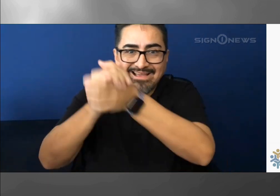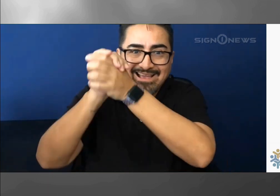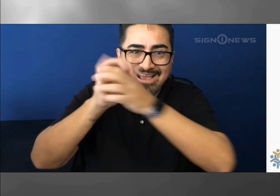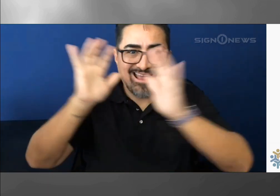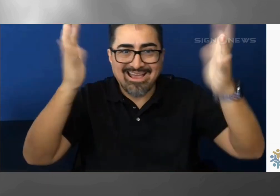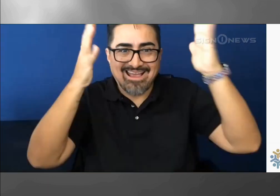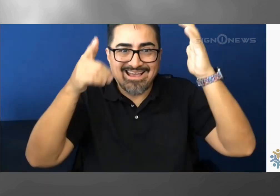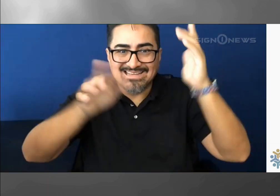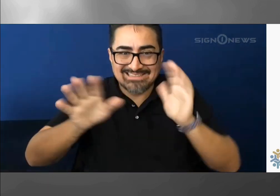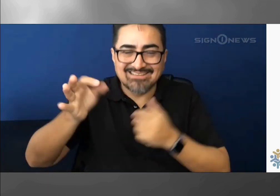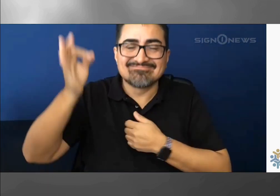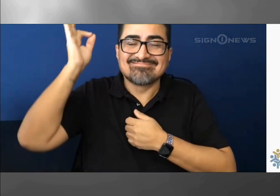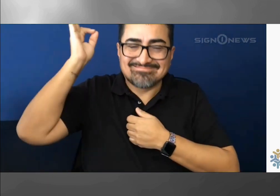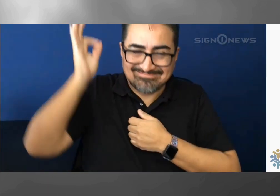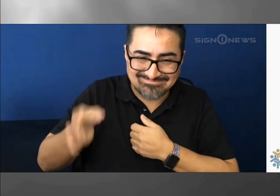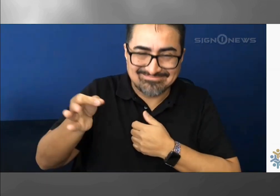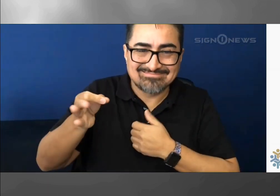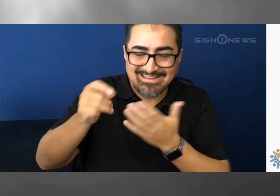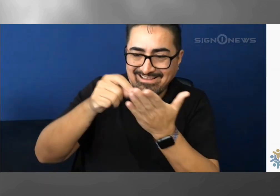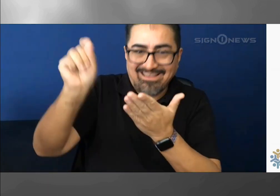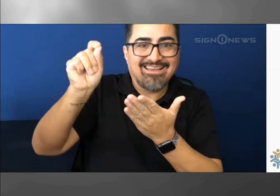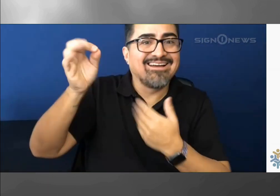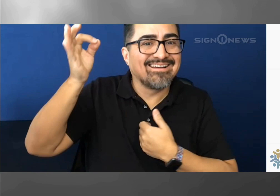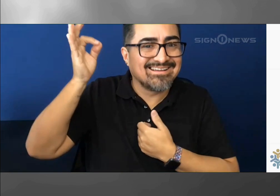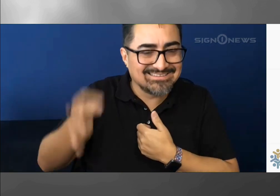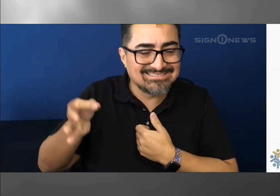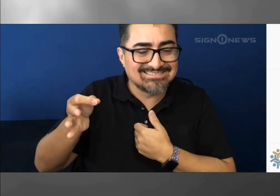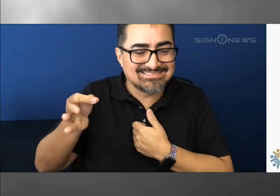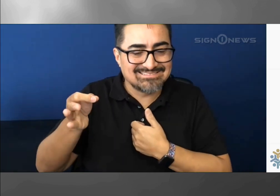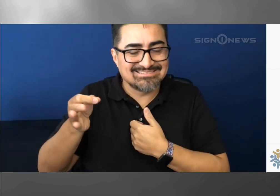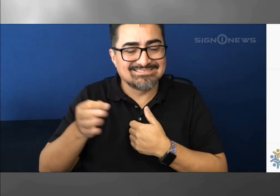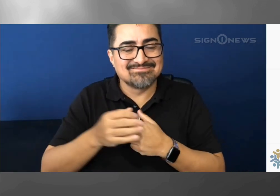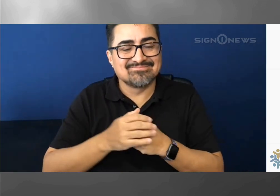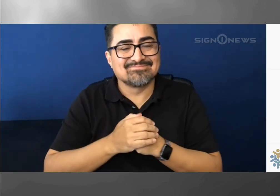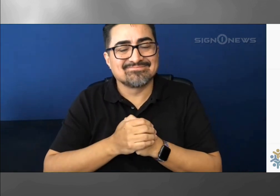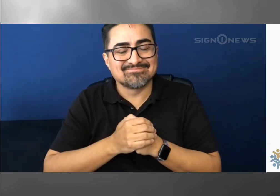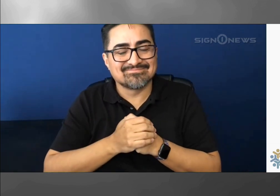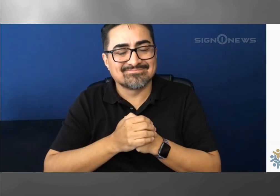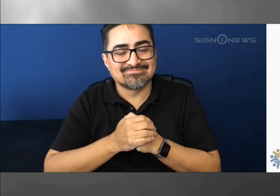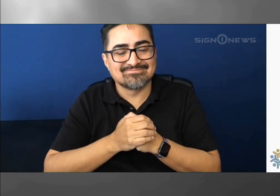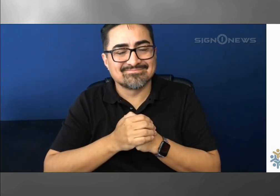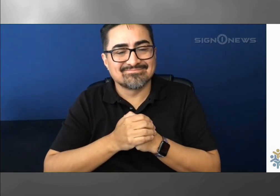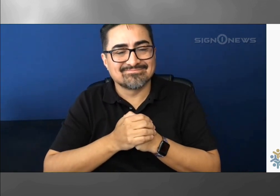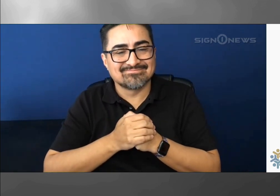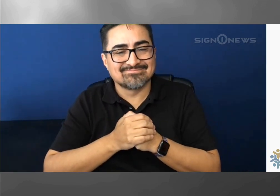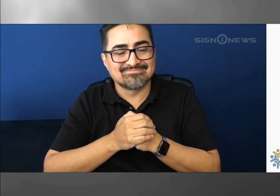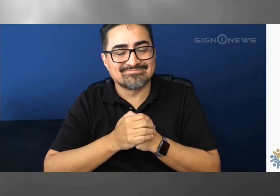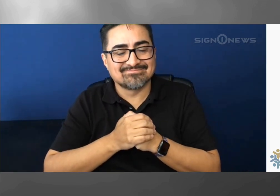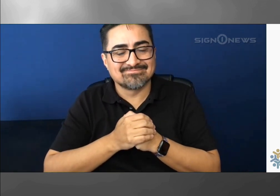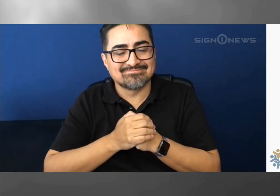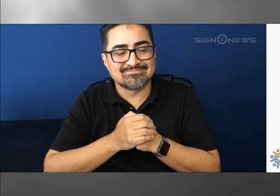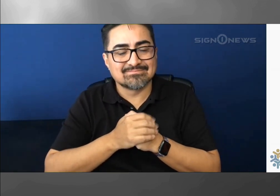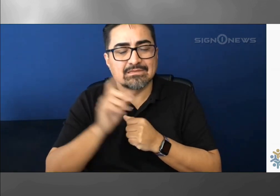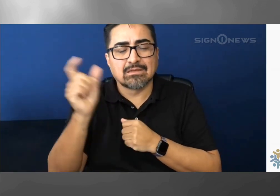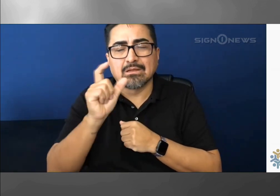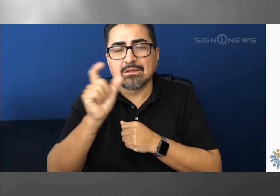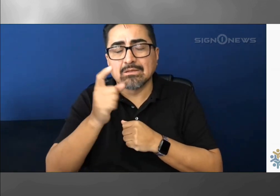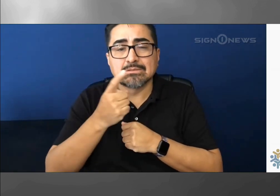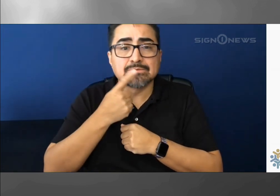If counted, you will see a green circle and the word completed, along with specific information